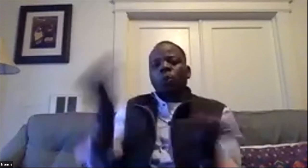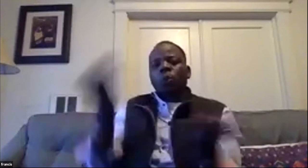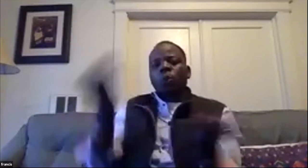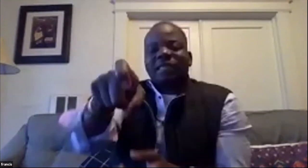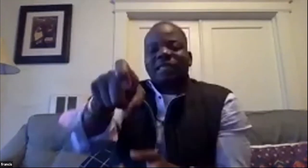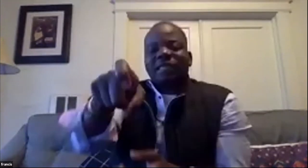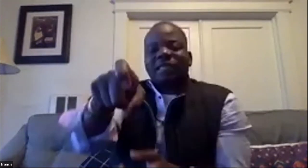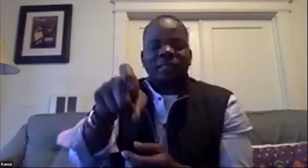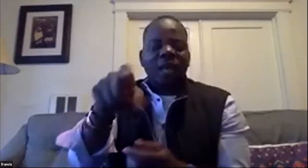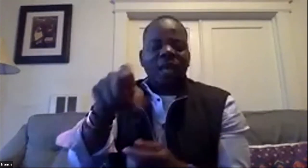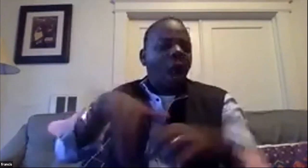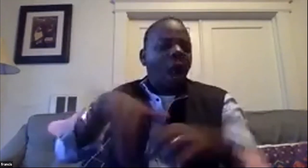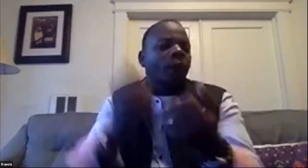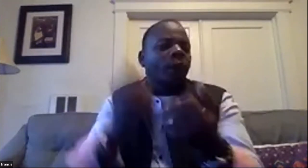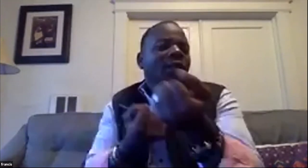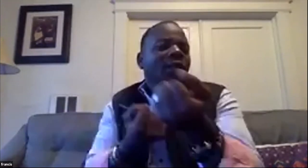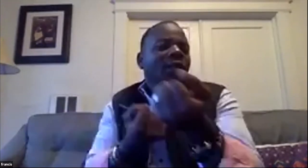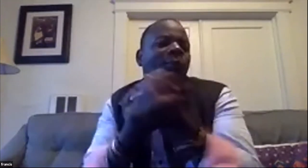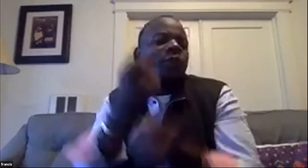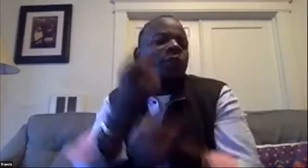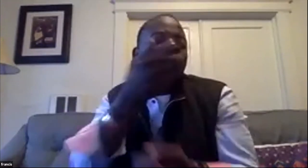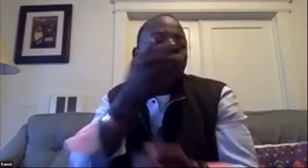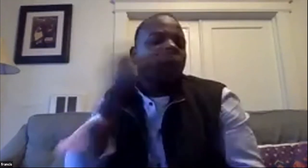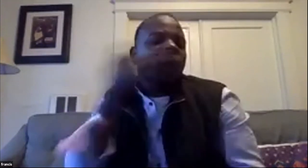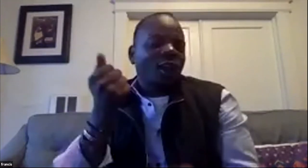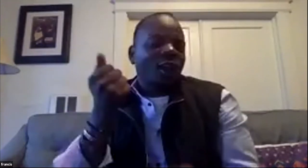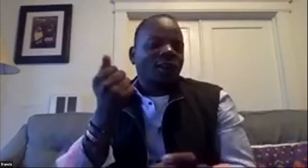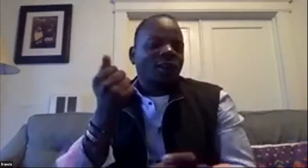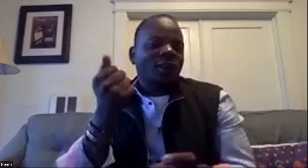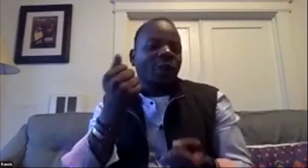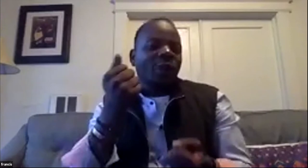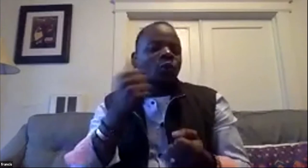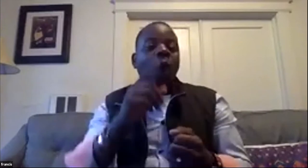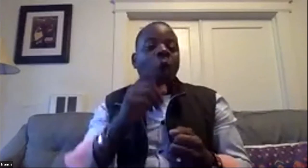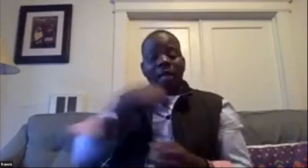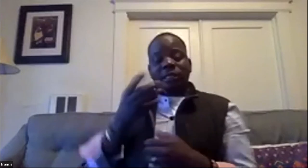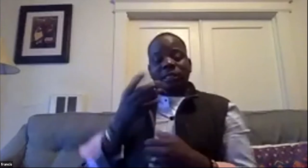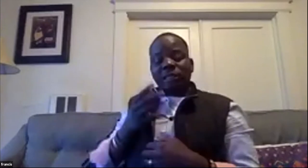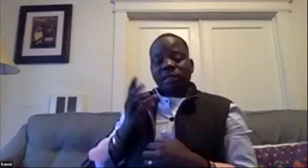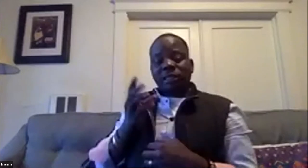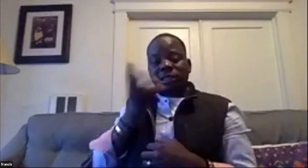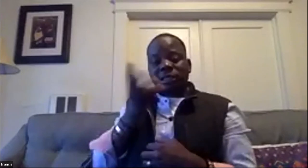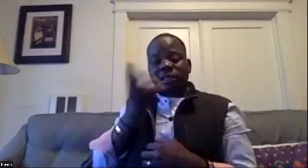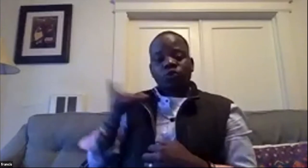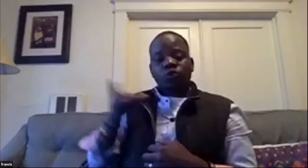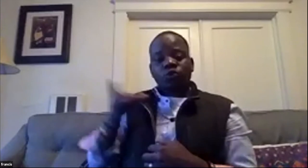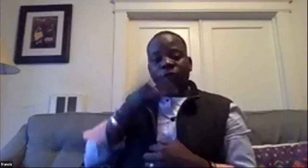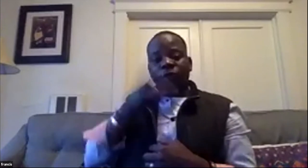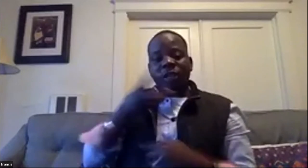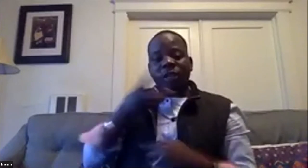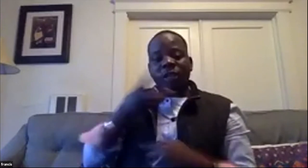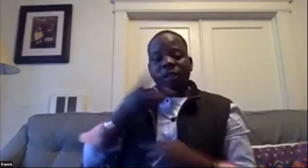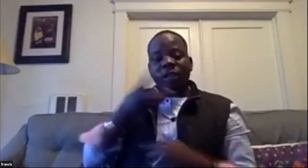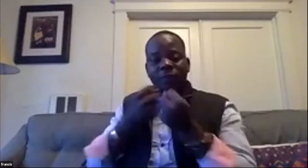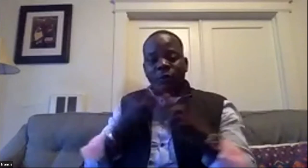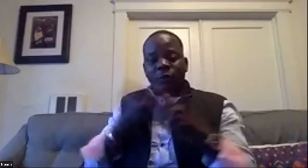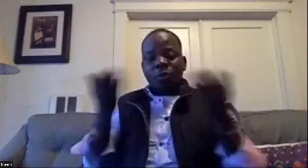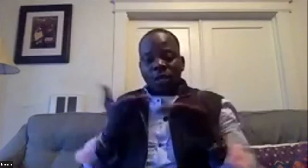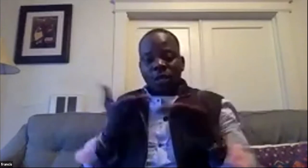so we gathered at that first summit last august about what do the 45 leaders in in zambia need and